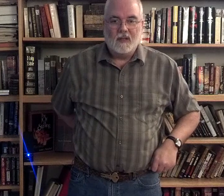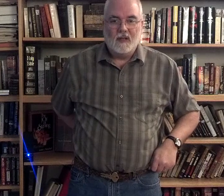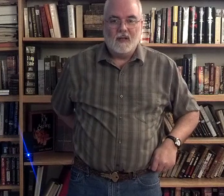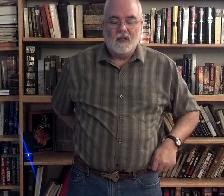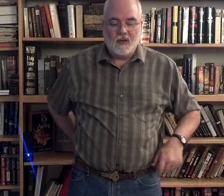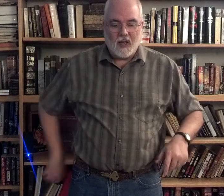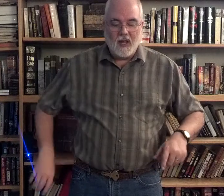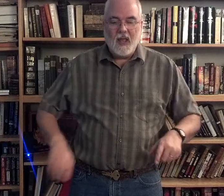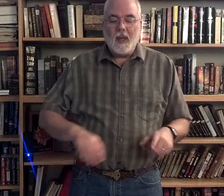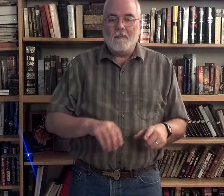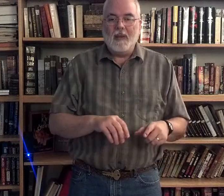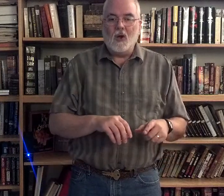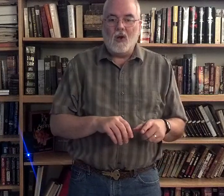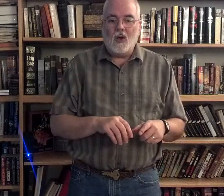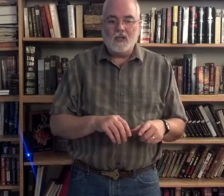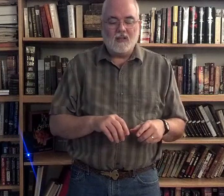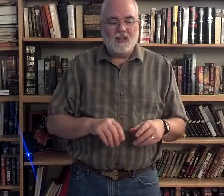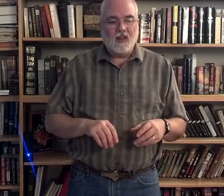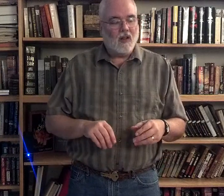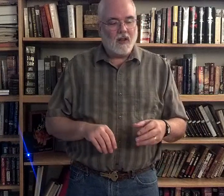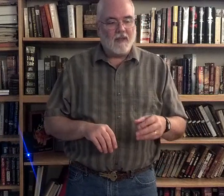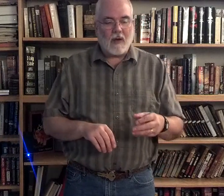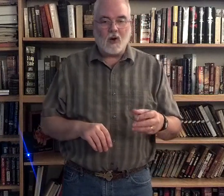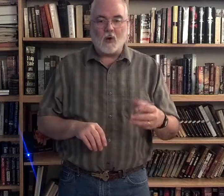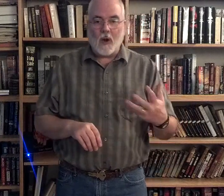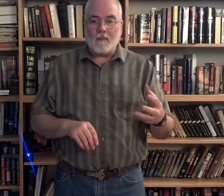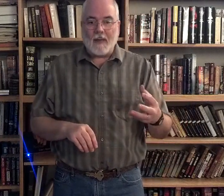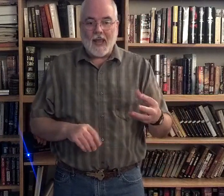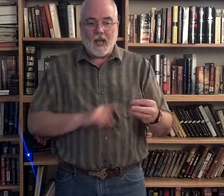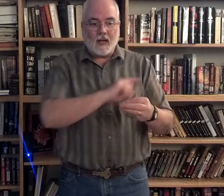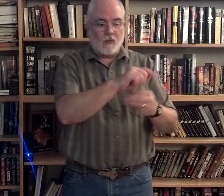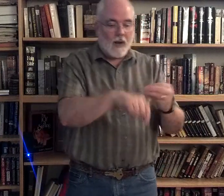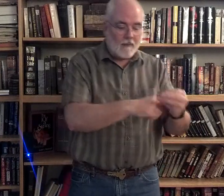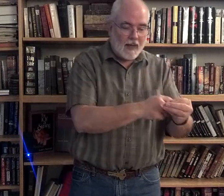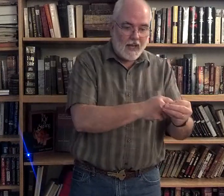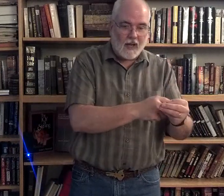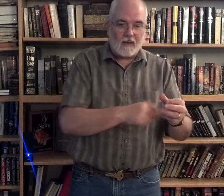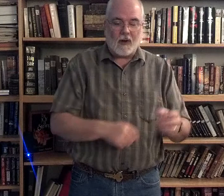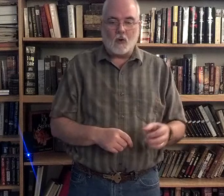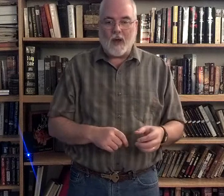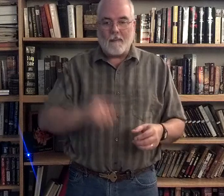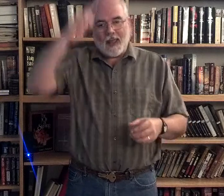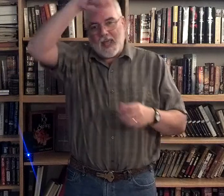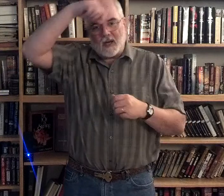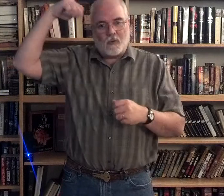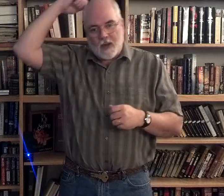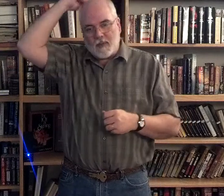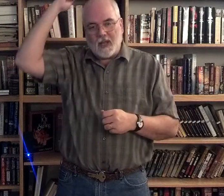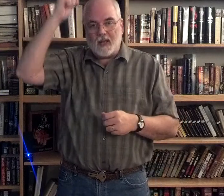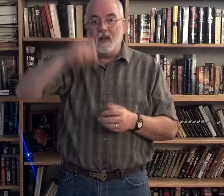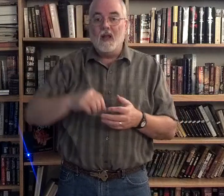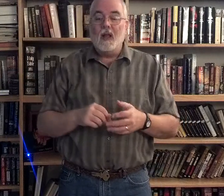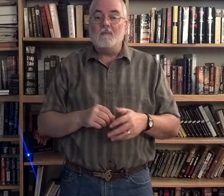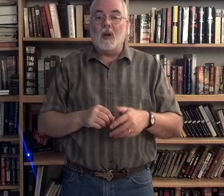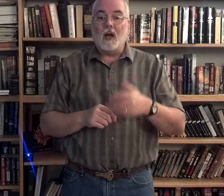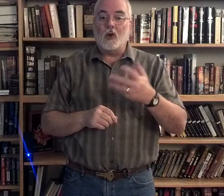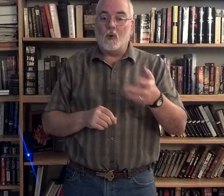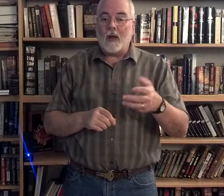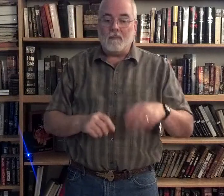okay? Because, if I were to wrap my hand, I'd wrap my hand. If I were wrap my head, I'd wrap my head. But I'm going to wrap my